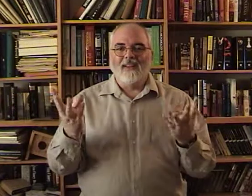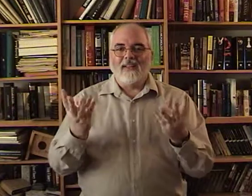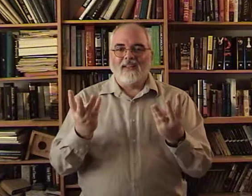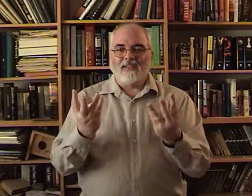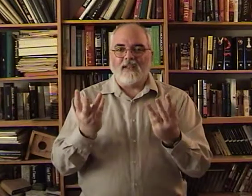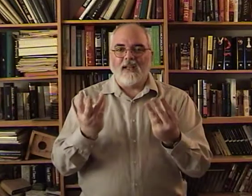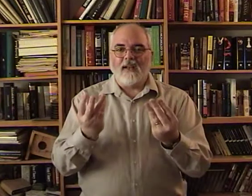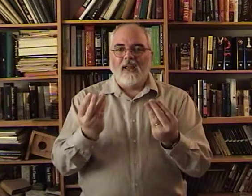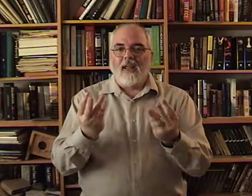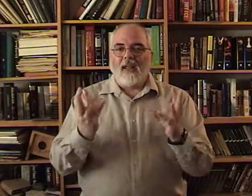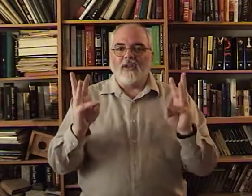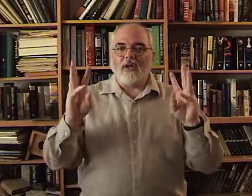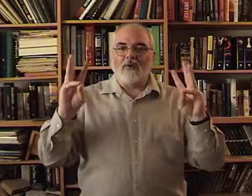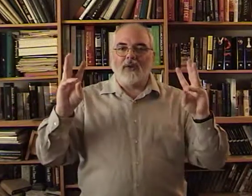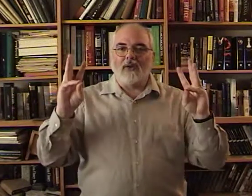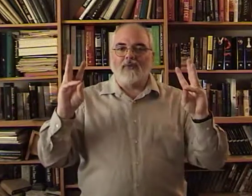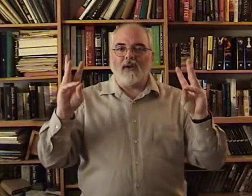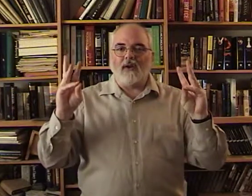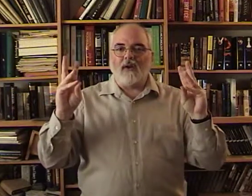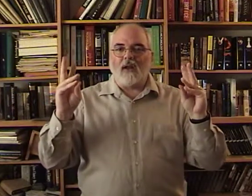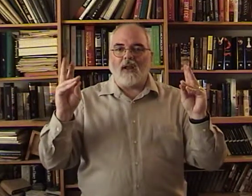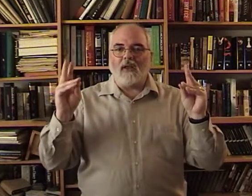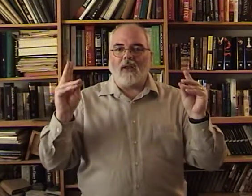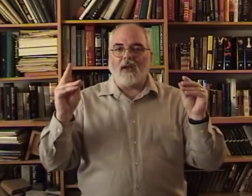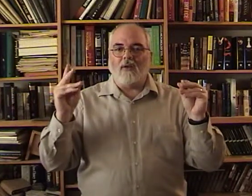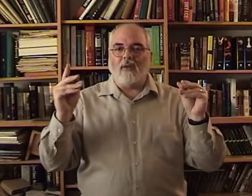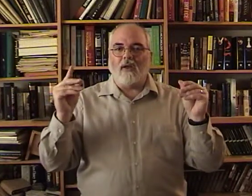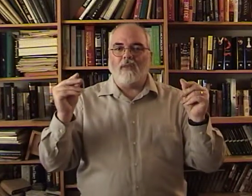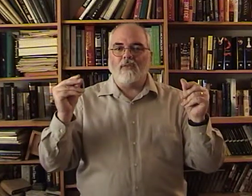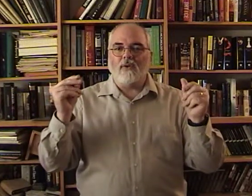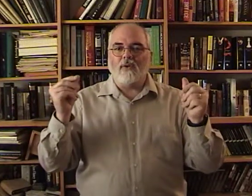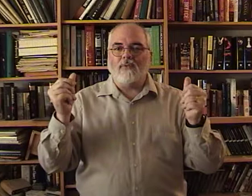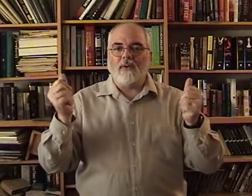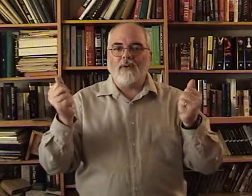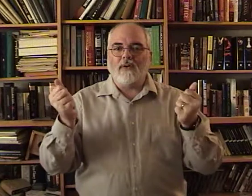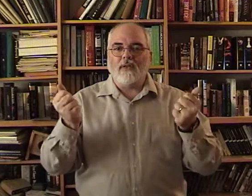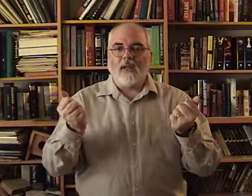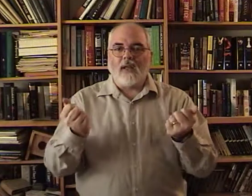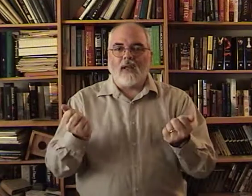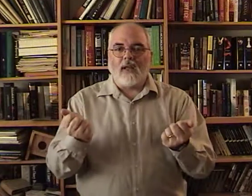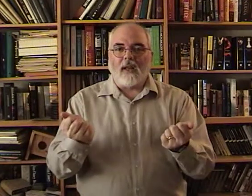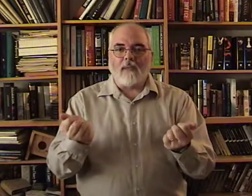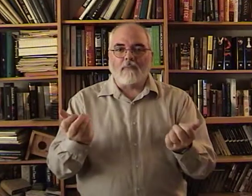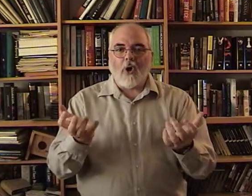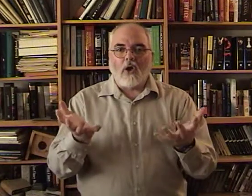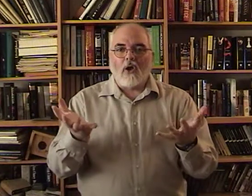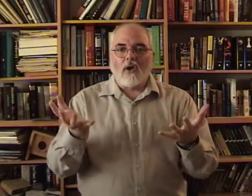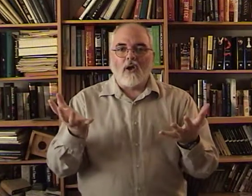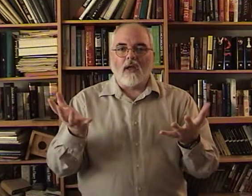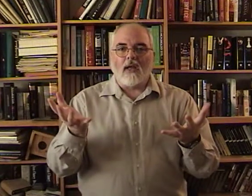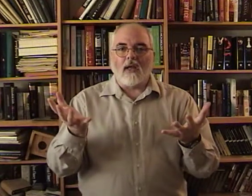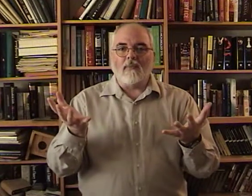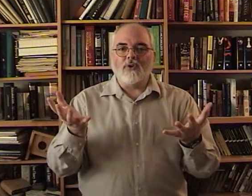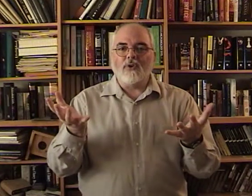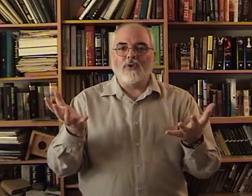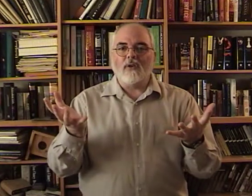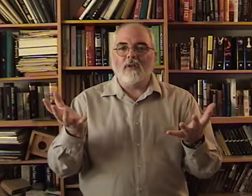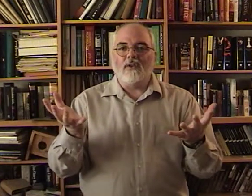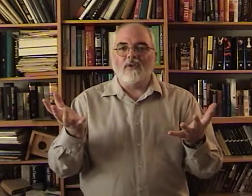See that. And you start with your little finger. And you kind of run through your fingers. And. Like a magician. It's